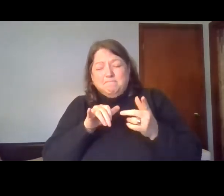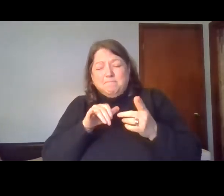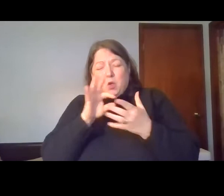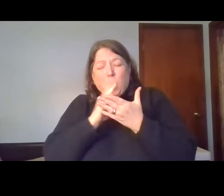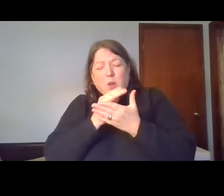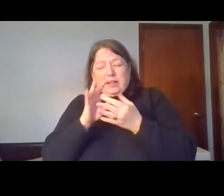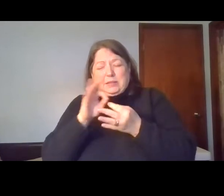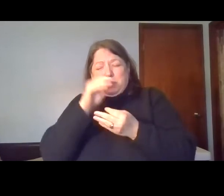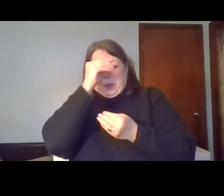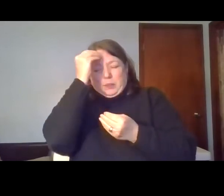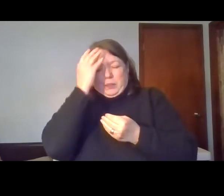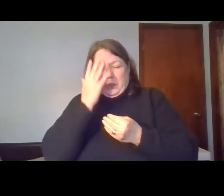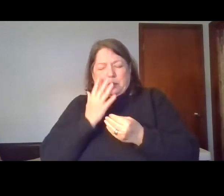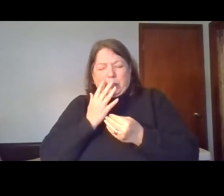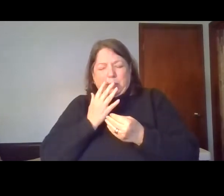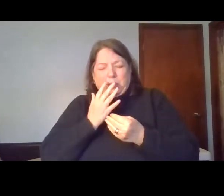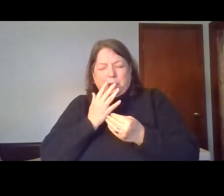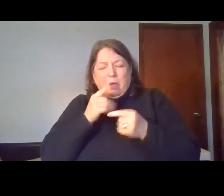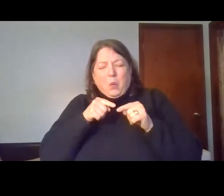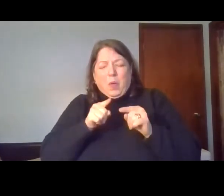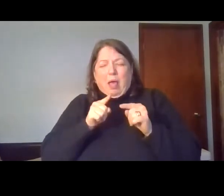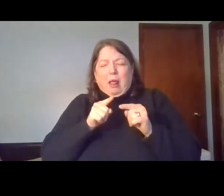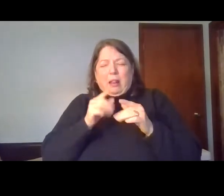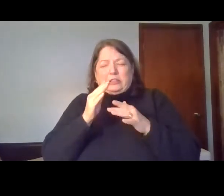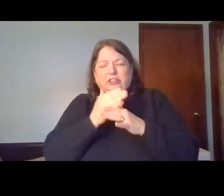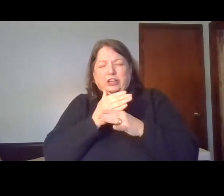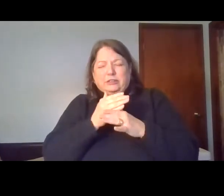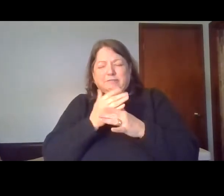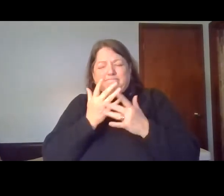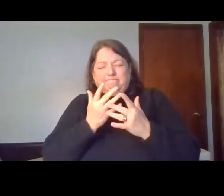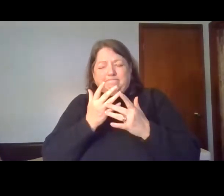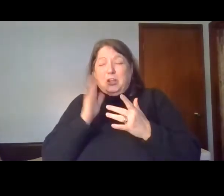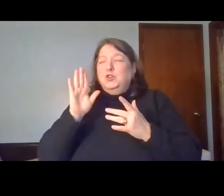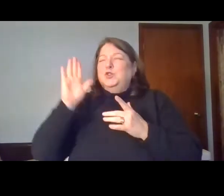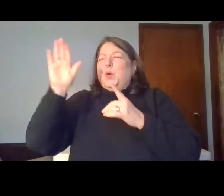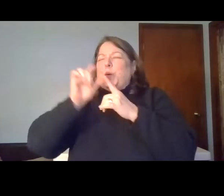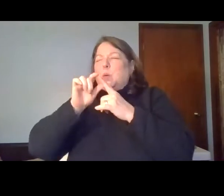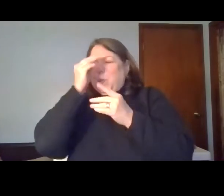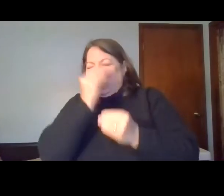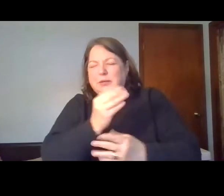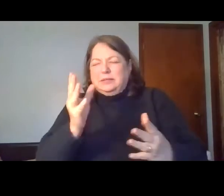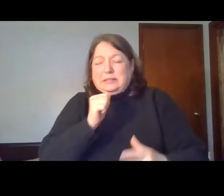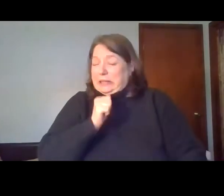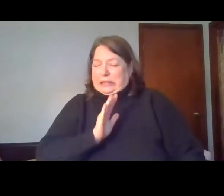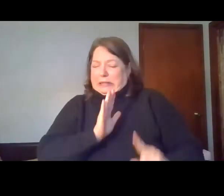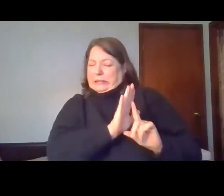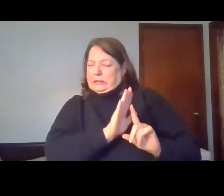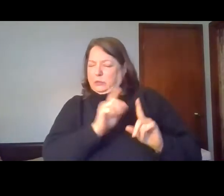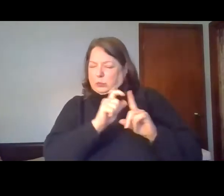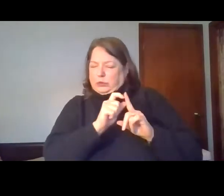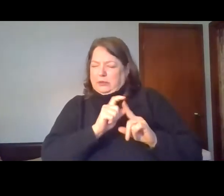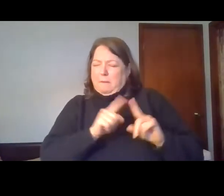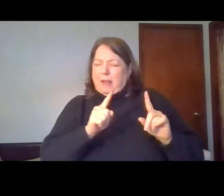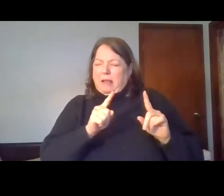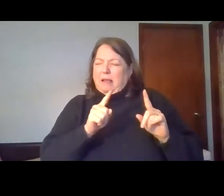as he shares your words, not his, this morning. And I pray that hearts and lives will be changed because